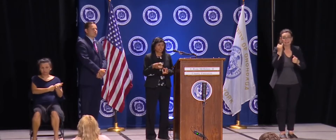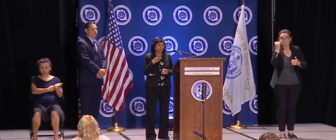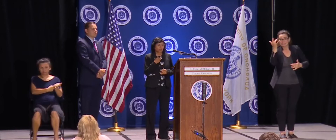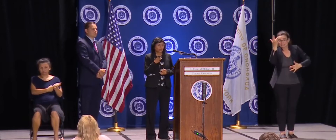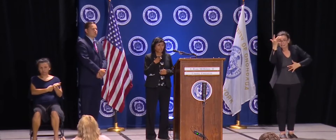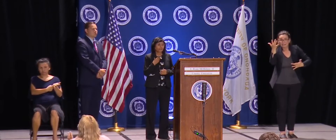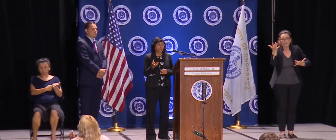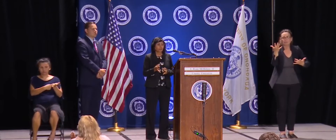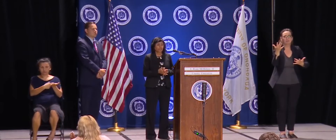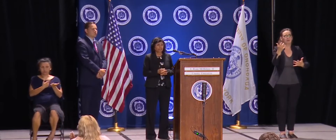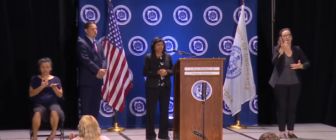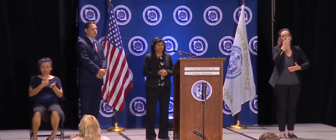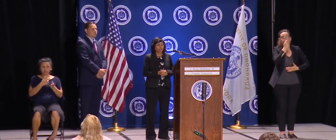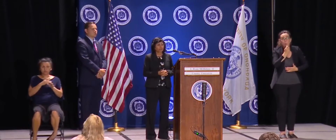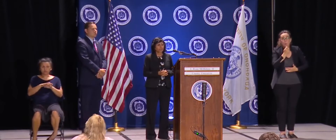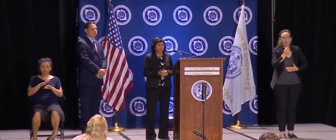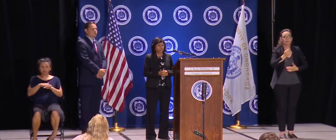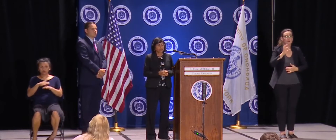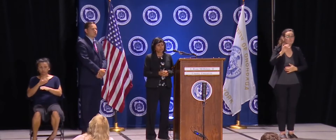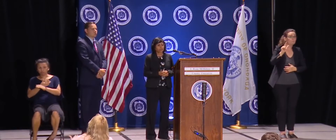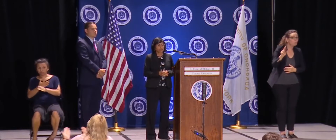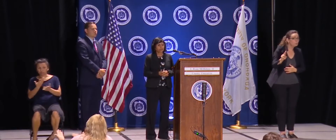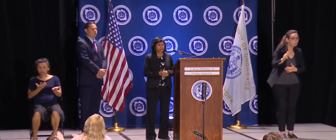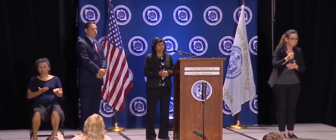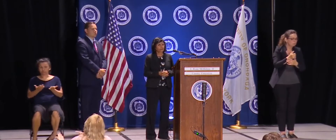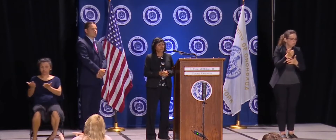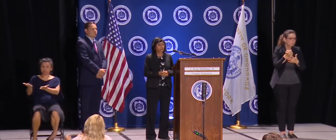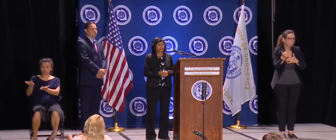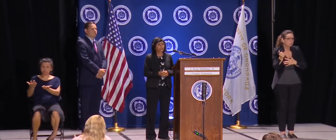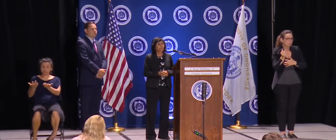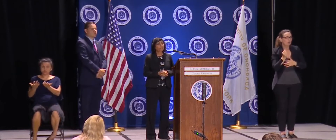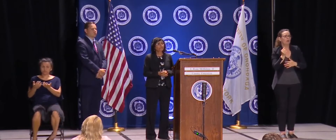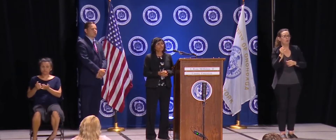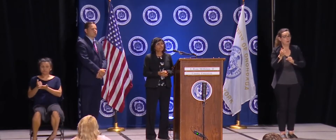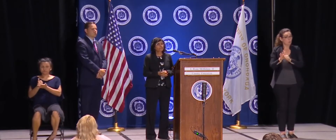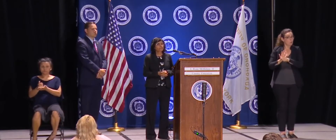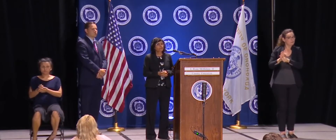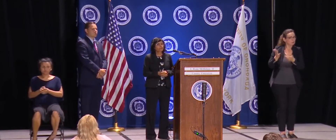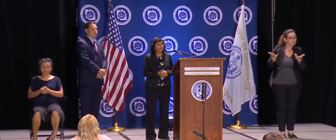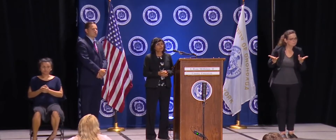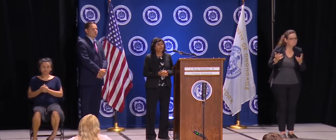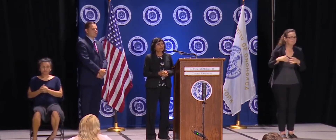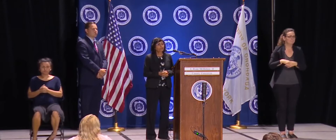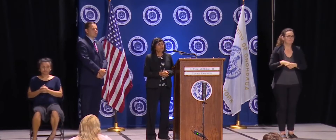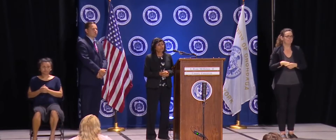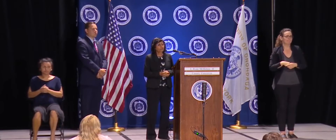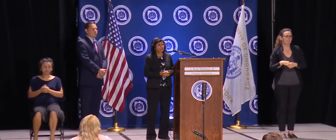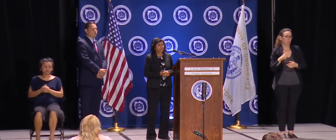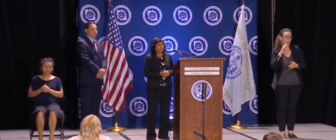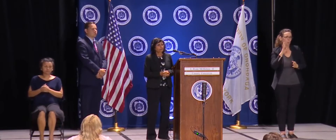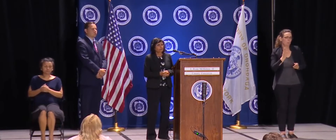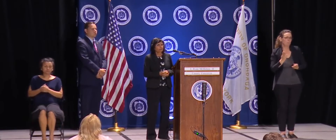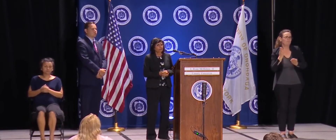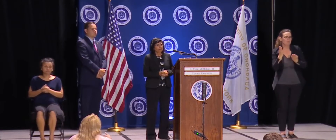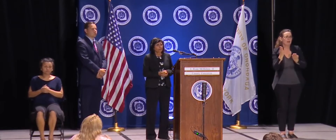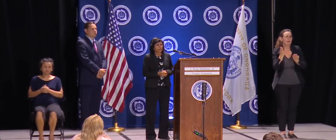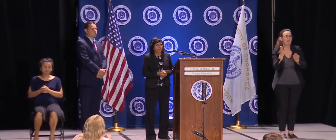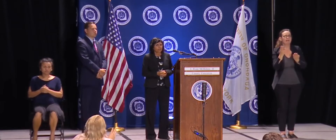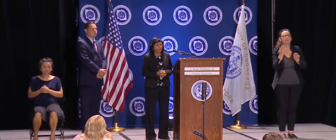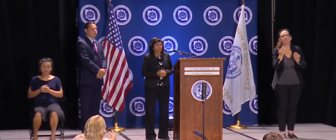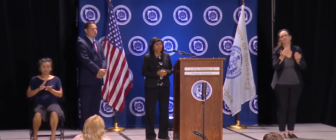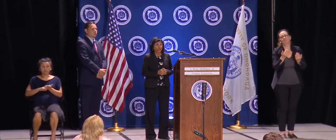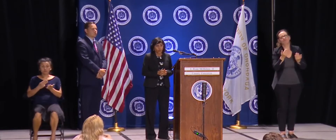But we have to provide our recommendation. So you could quarantine only a few children, but the school could decide to quarantine an entire